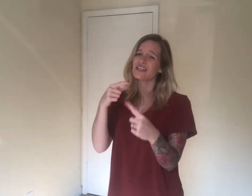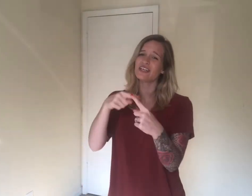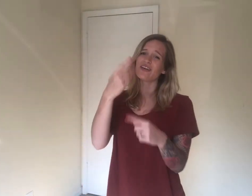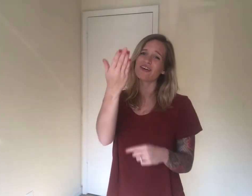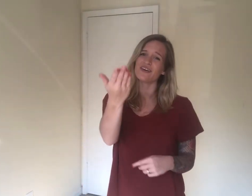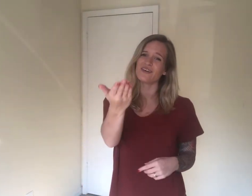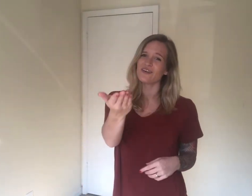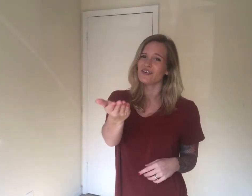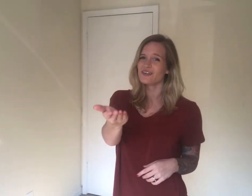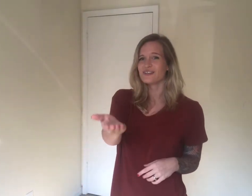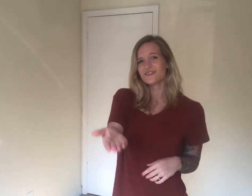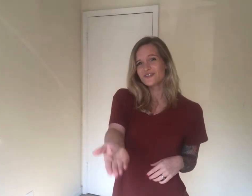end